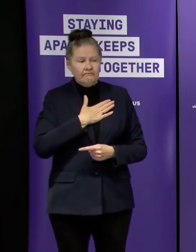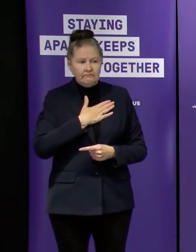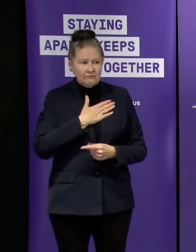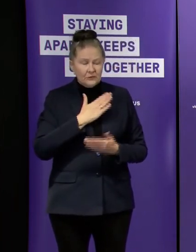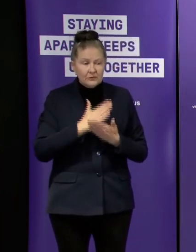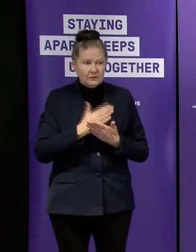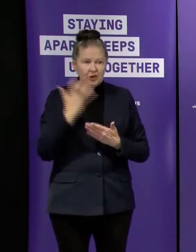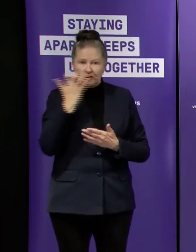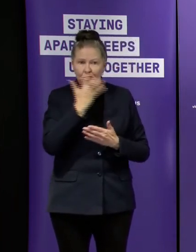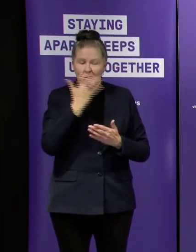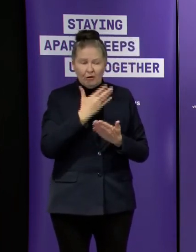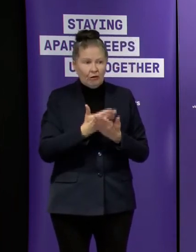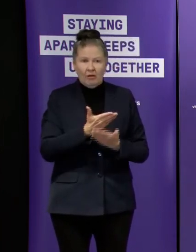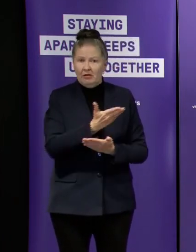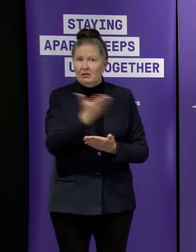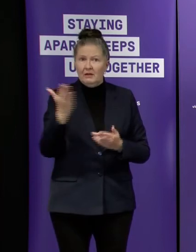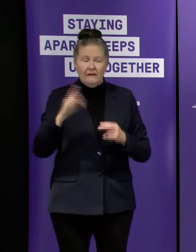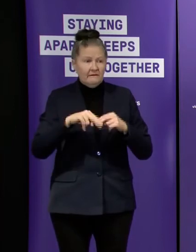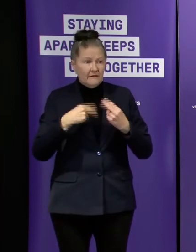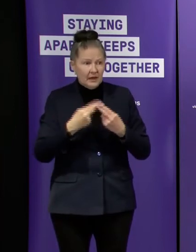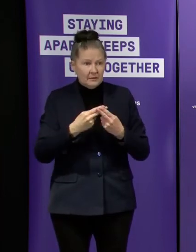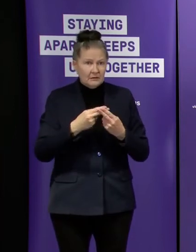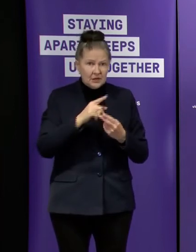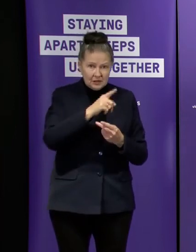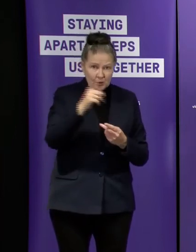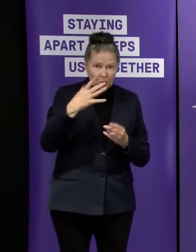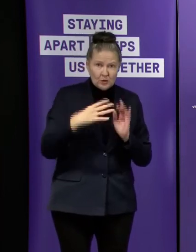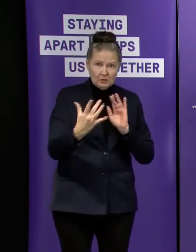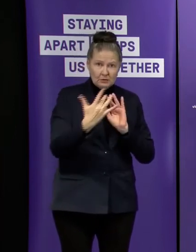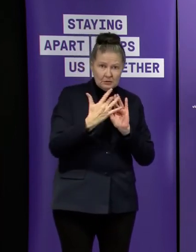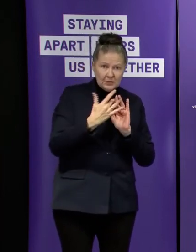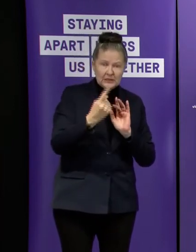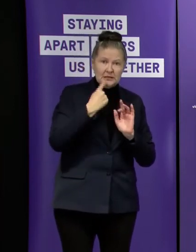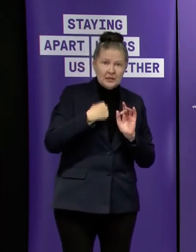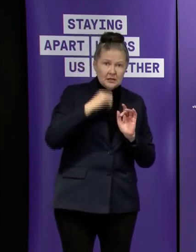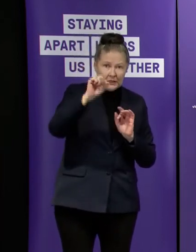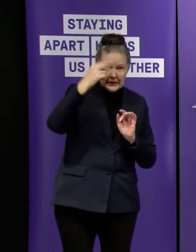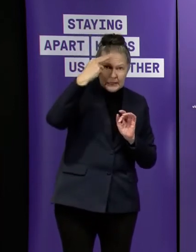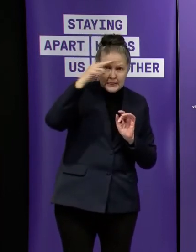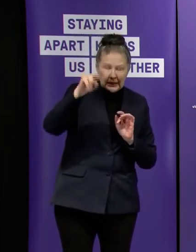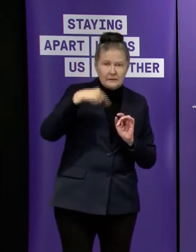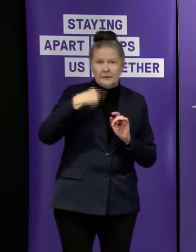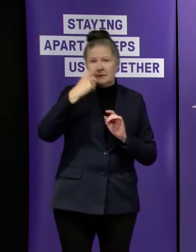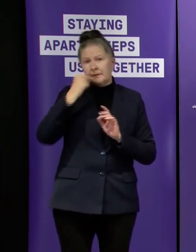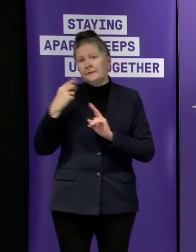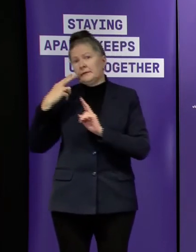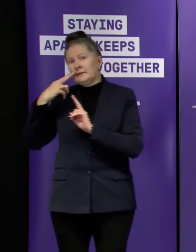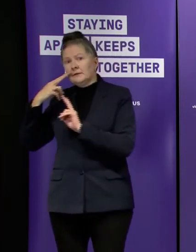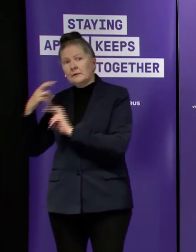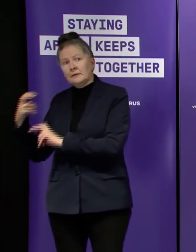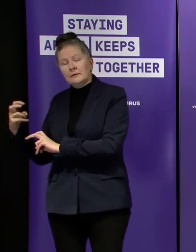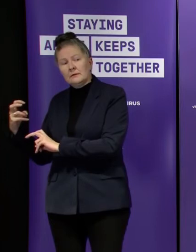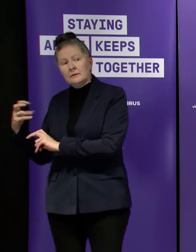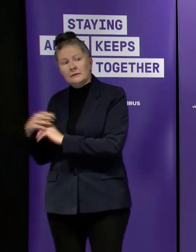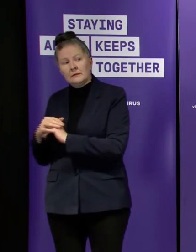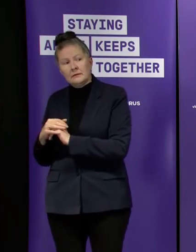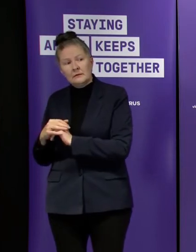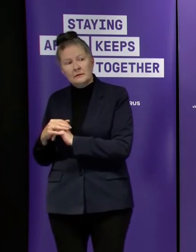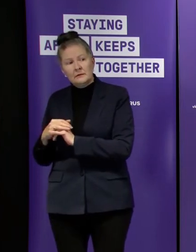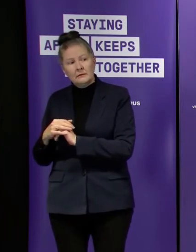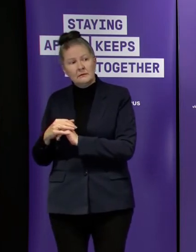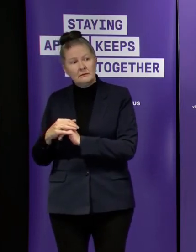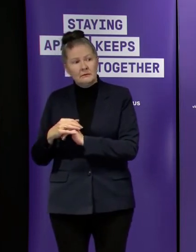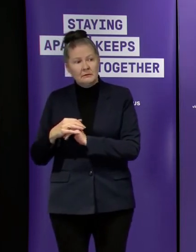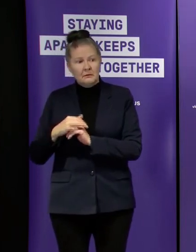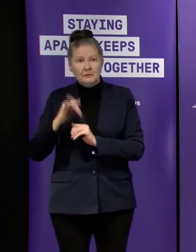uh it's it's a matter for them whether they want to give us their name that's entirely it's entirely up to them uh that may have happened while while i've been